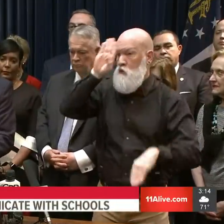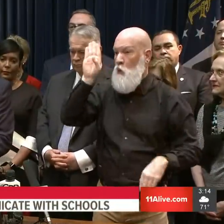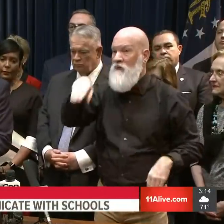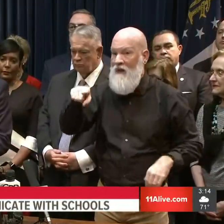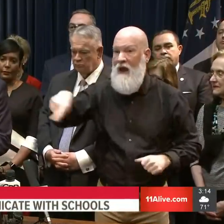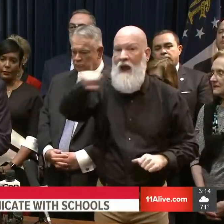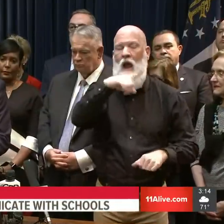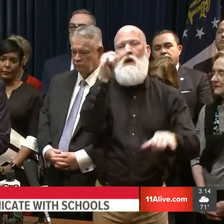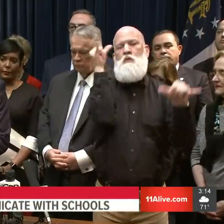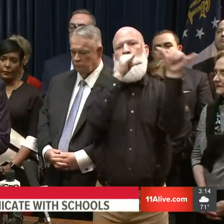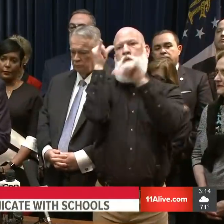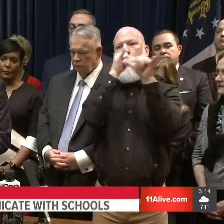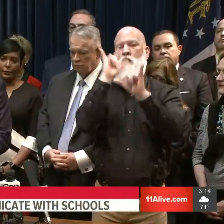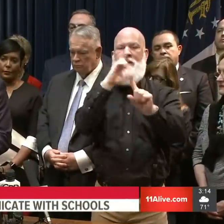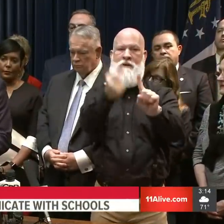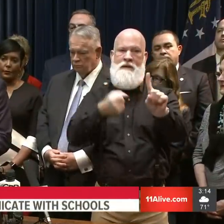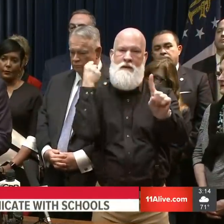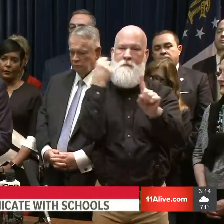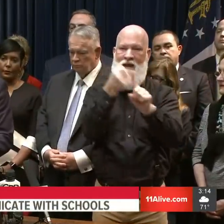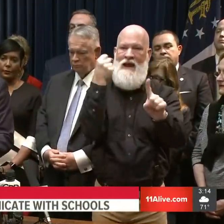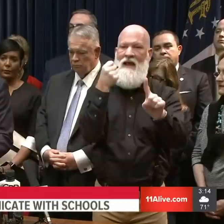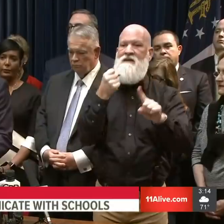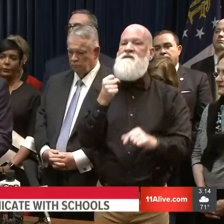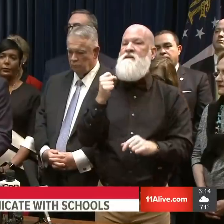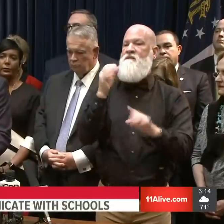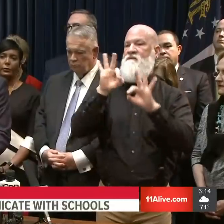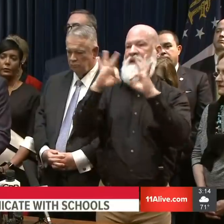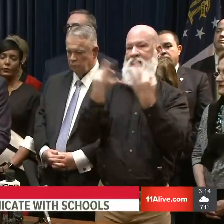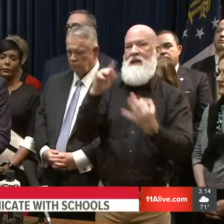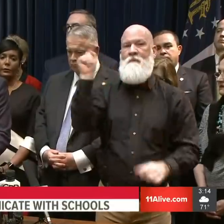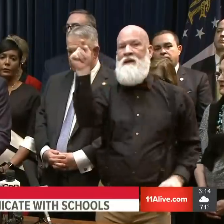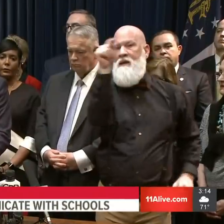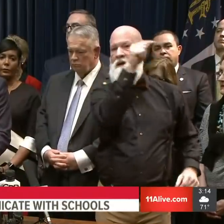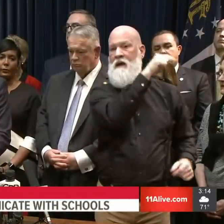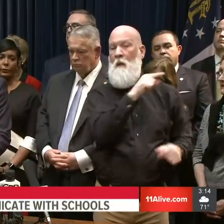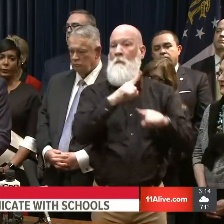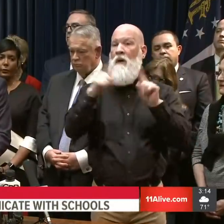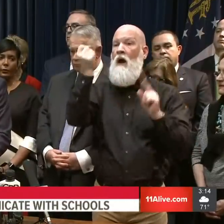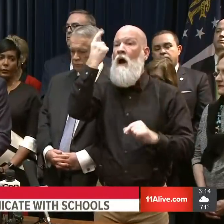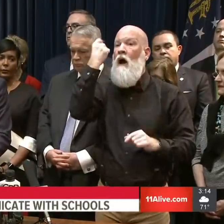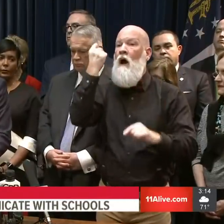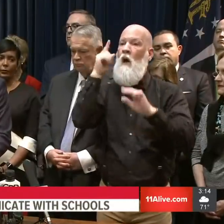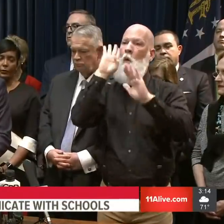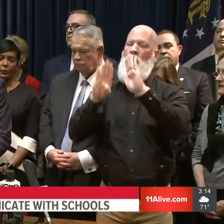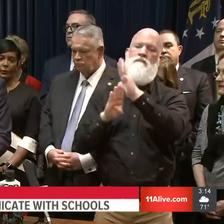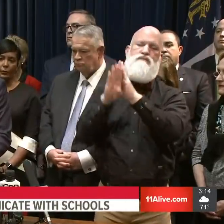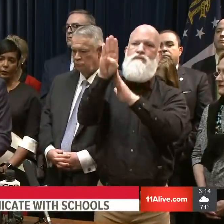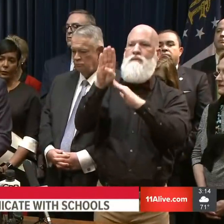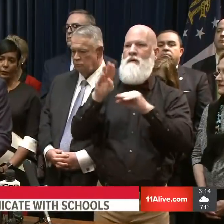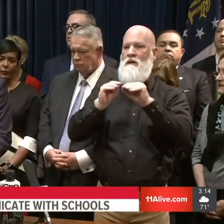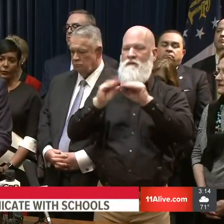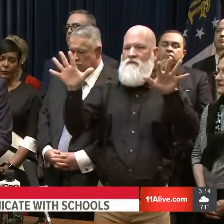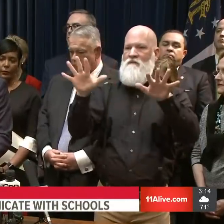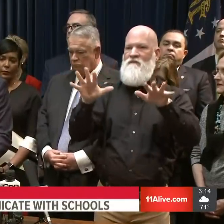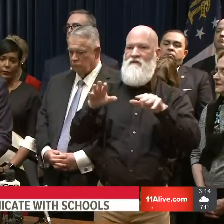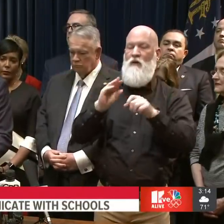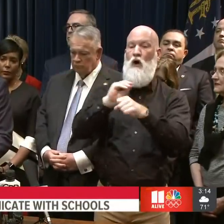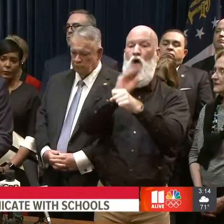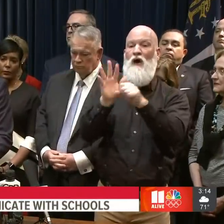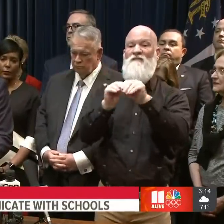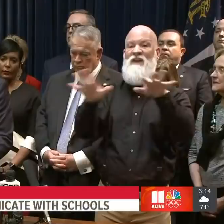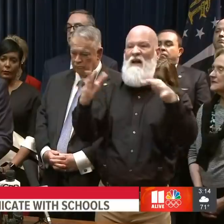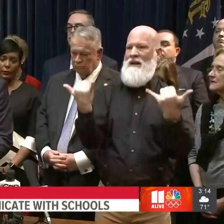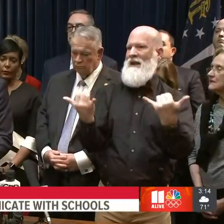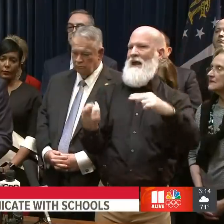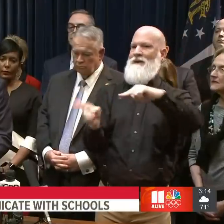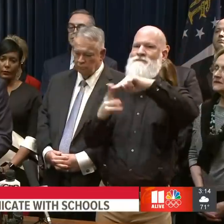on our Georgia families. Given the rise of the coronavirus cases, along with the push for more school closures, I'm